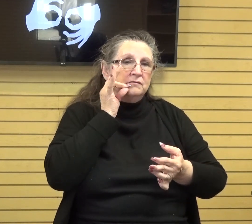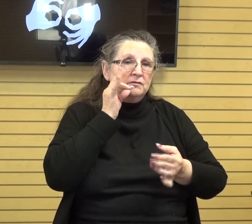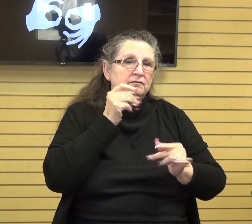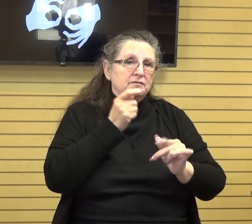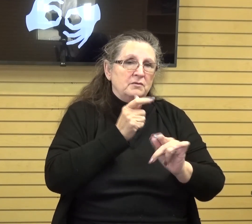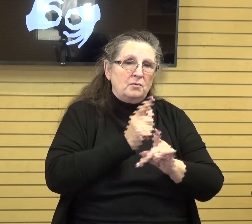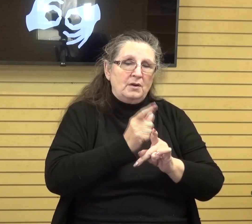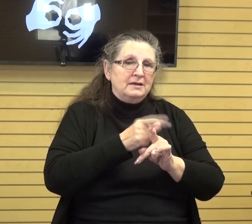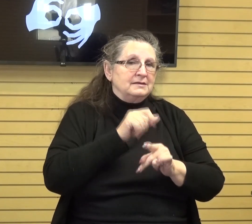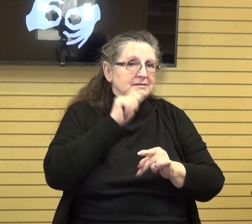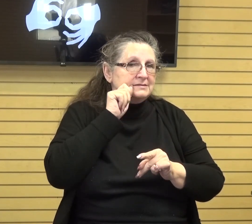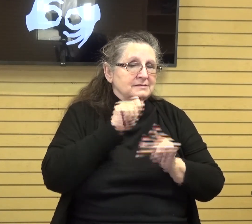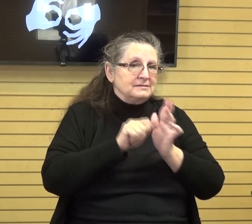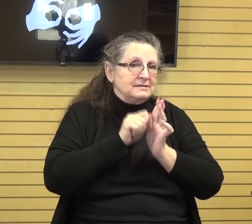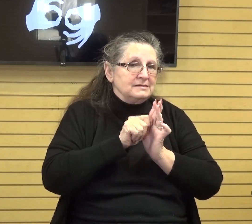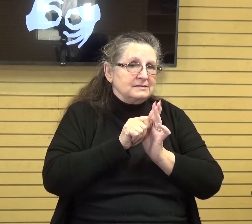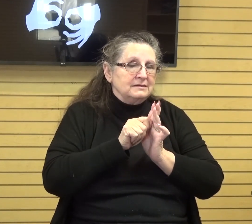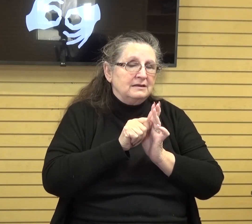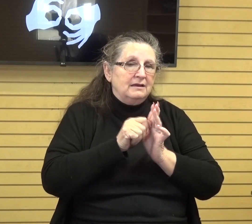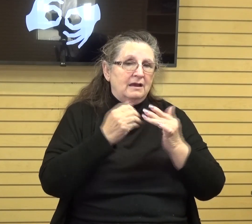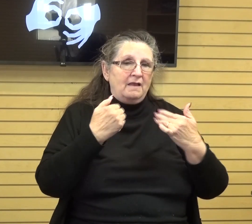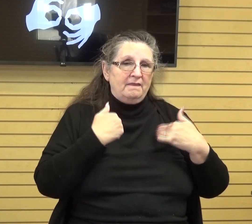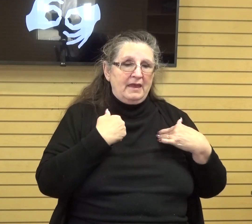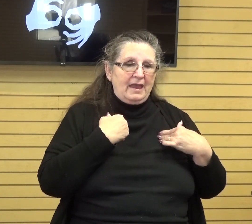they have withered leaves